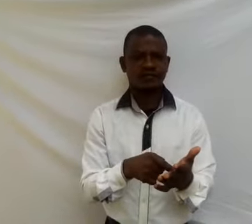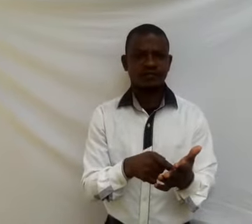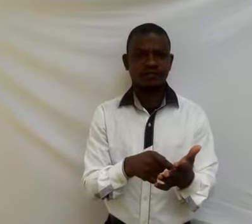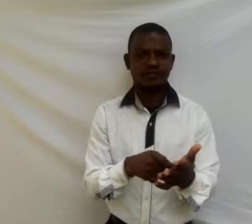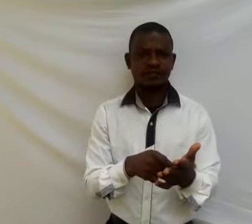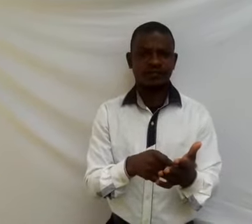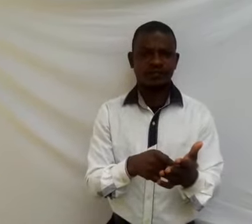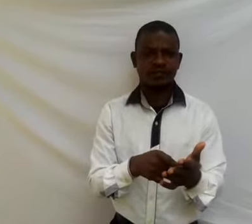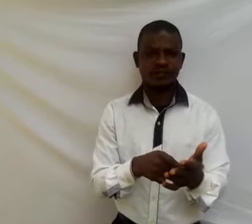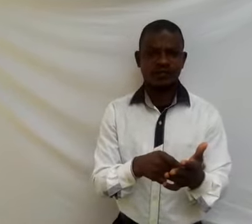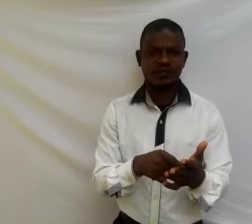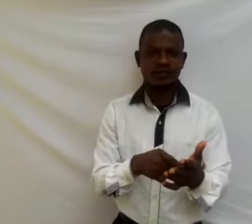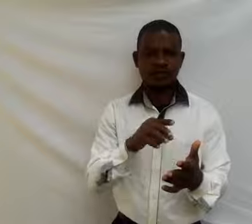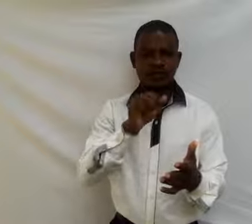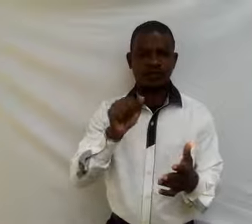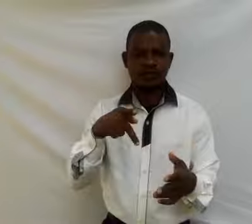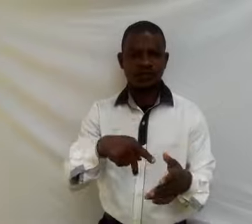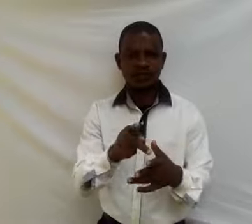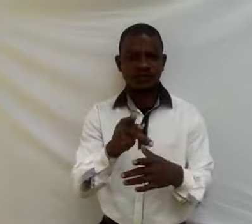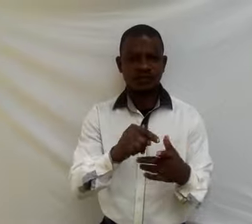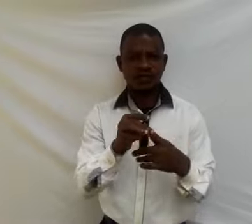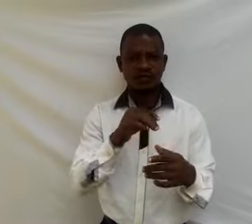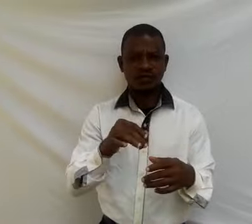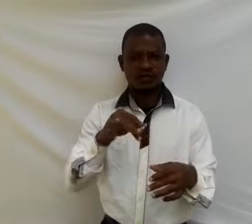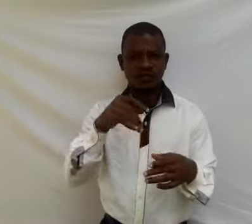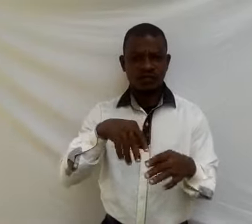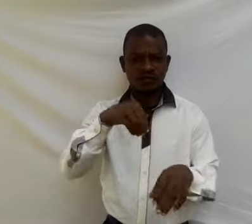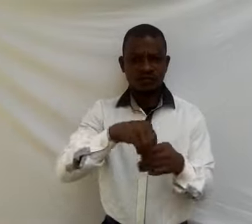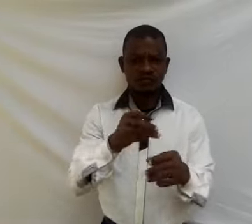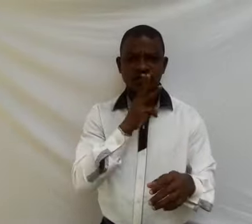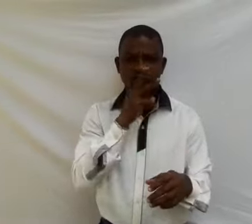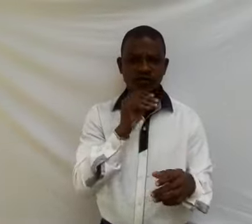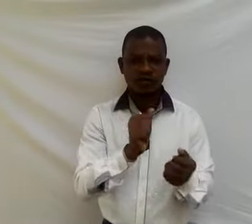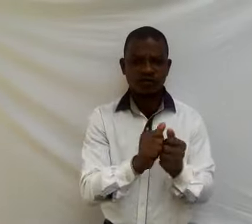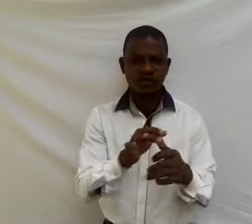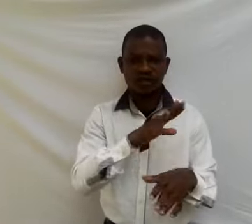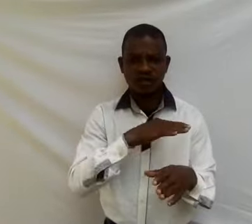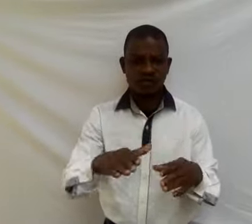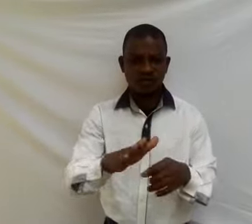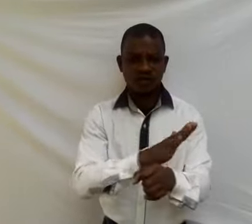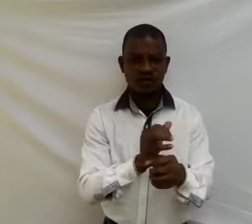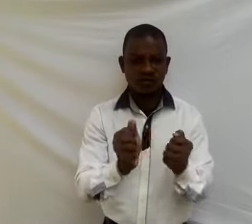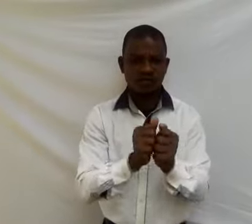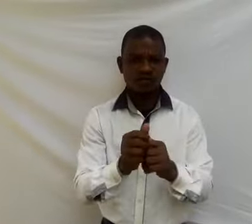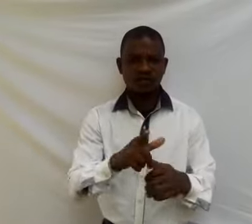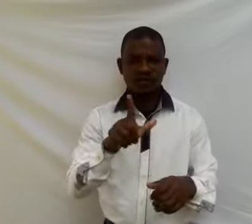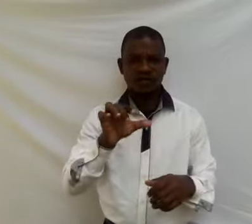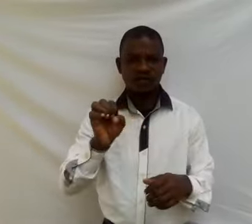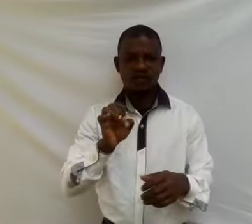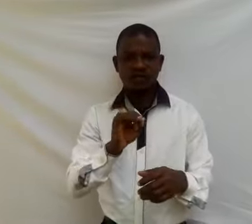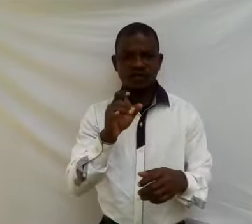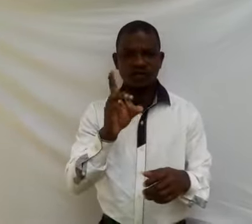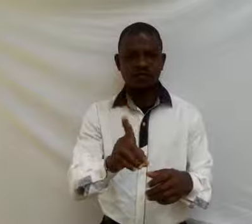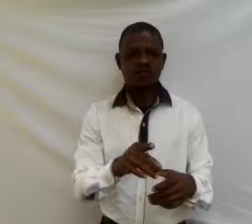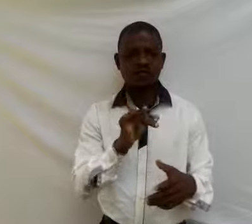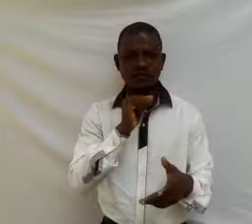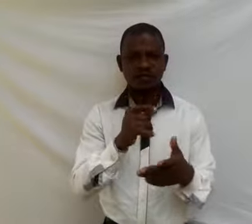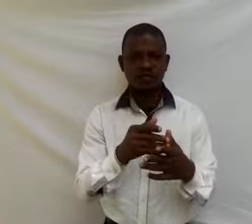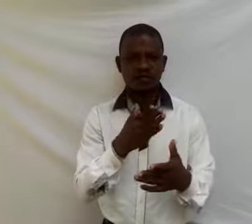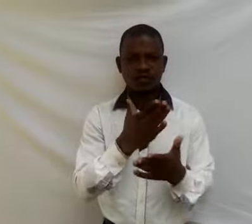pot is filled with water and covered with a lid. The source of heat